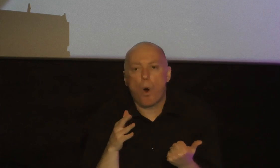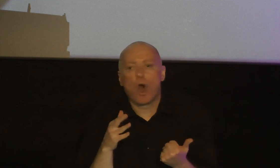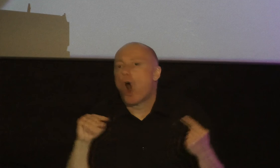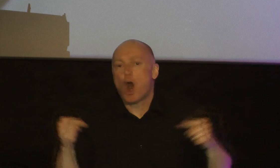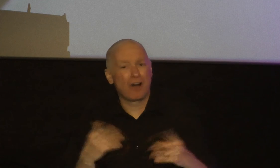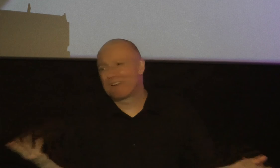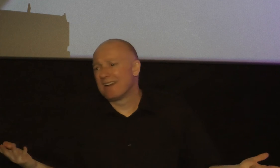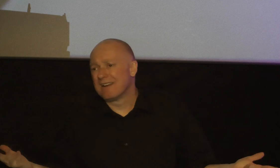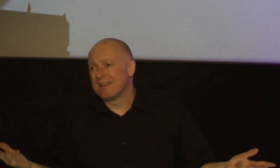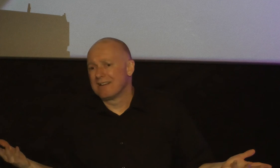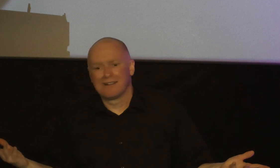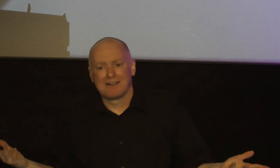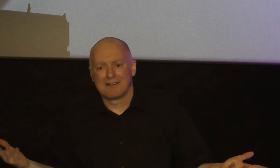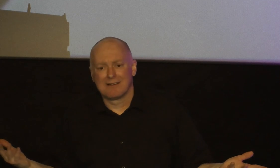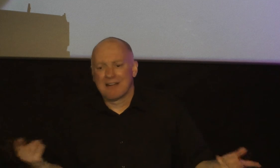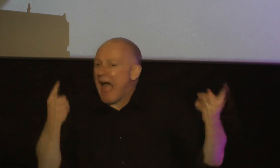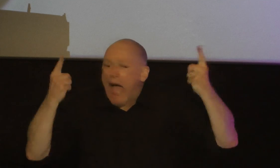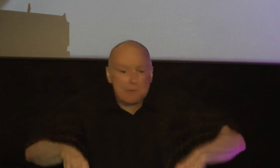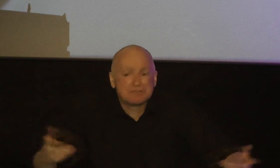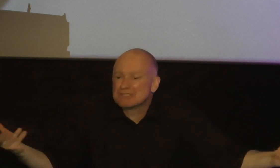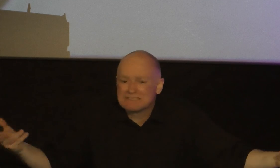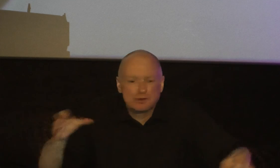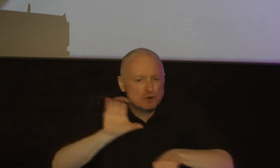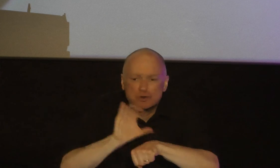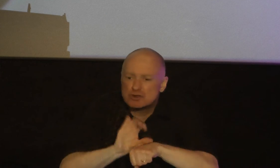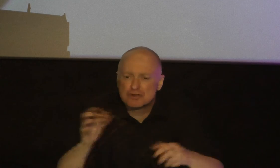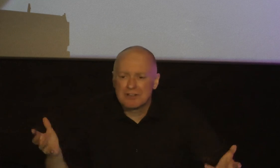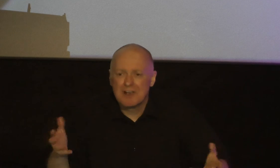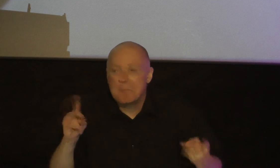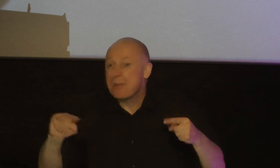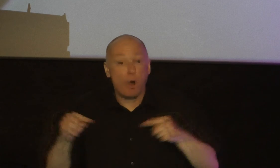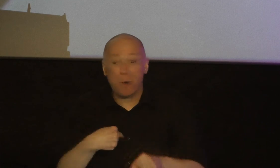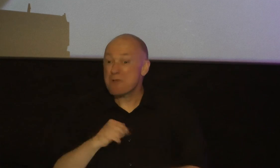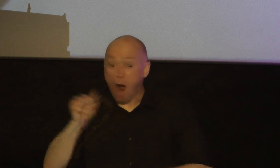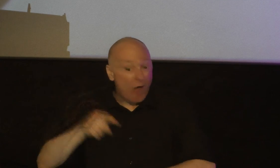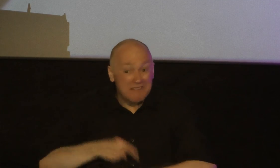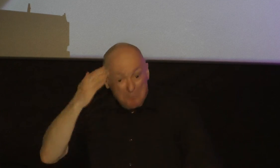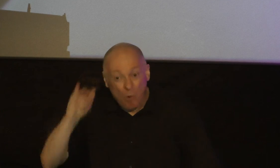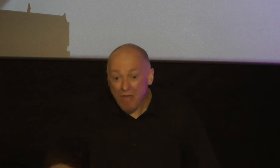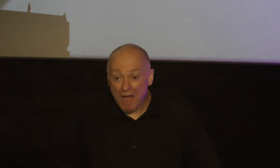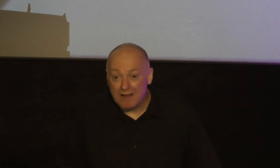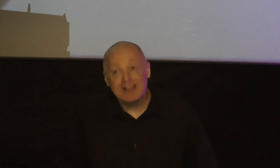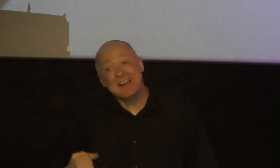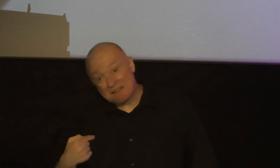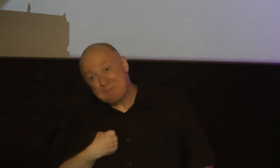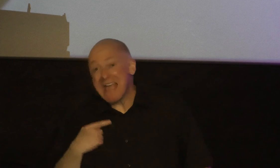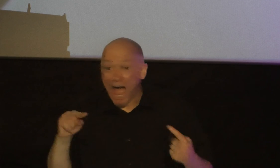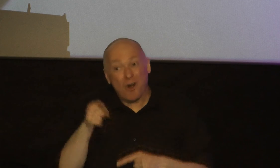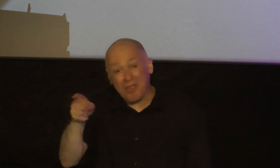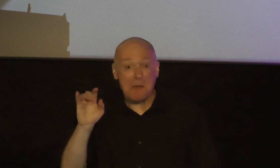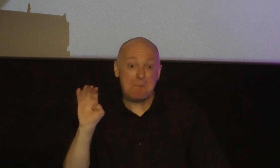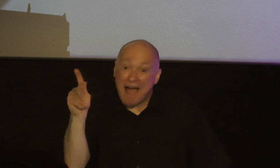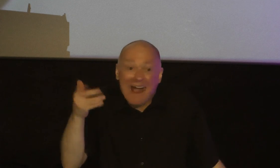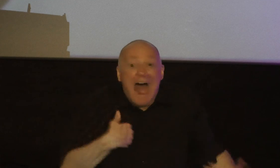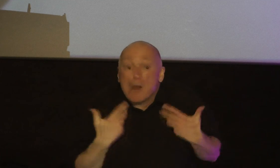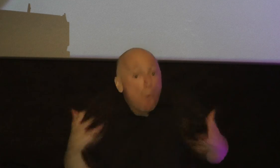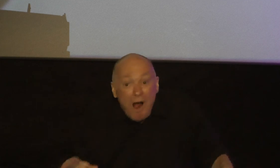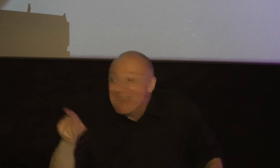think that I don't people hurt me all the time and I hurt people I don't want to they don't want to